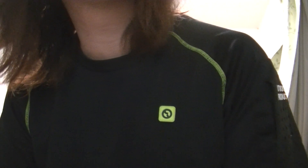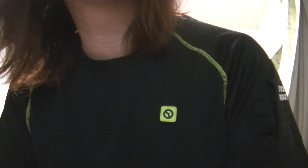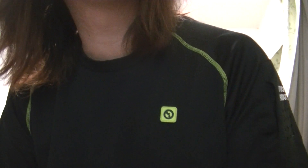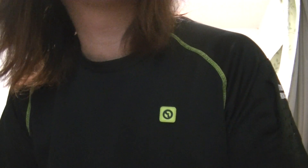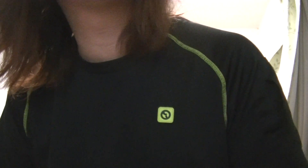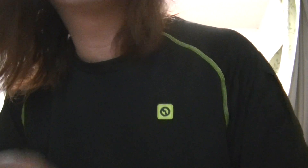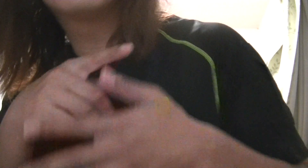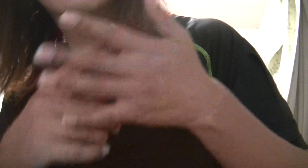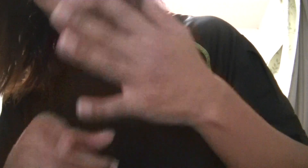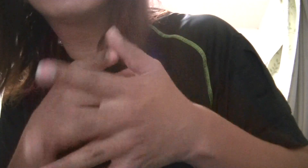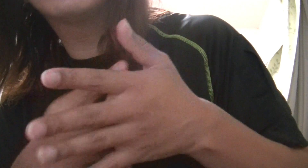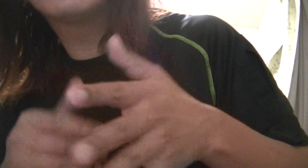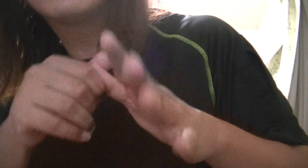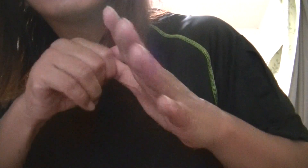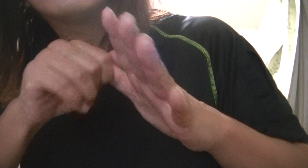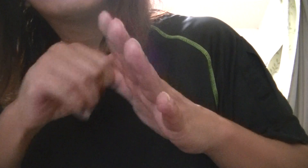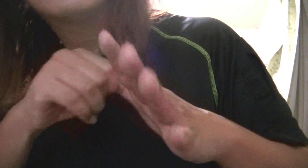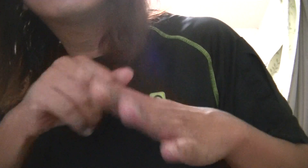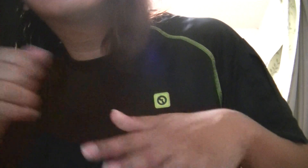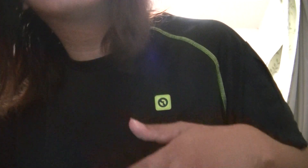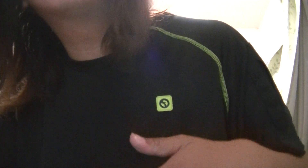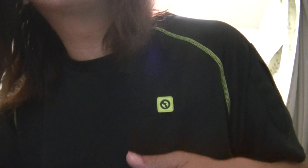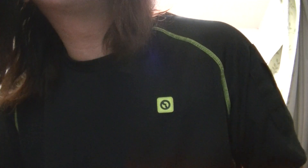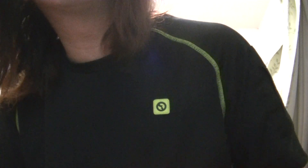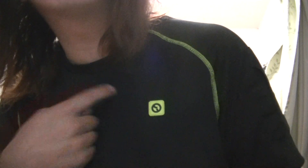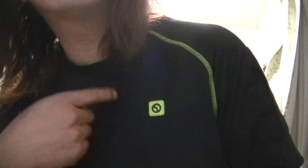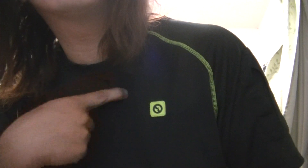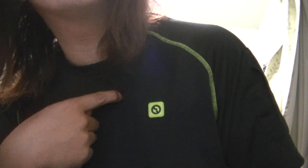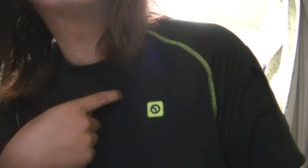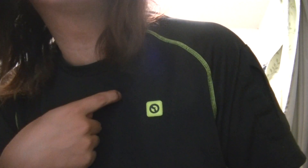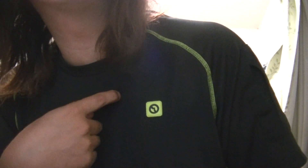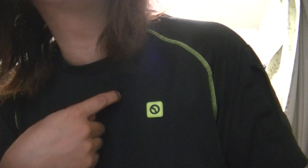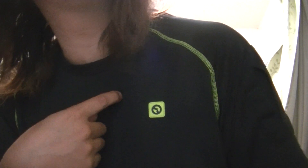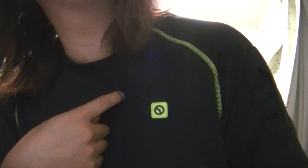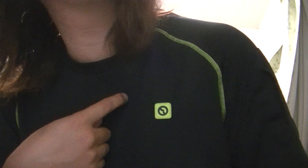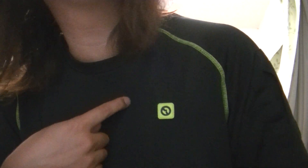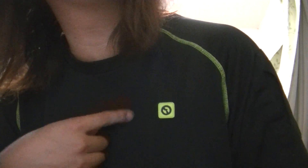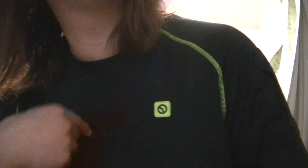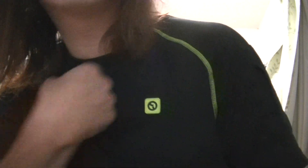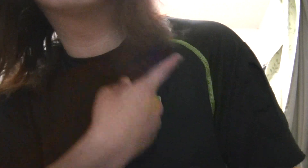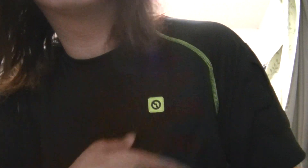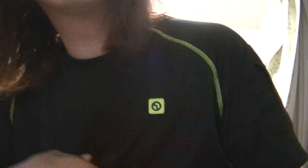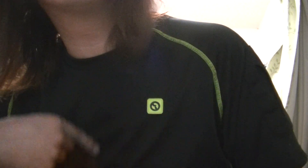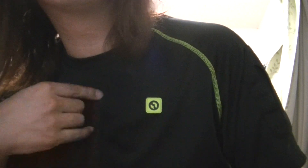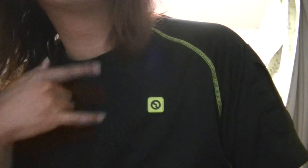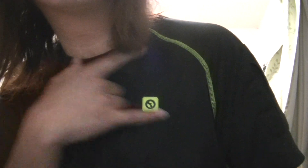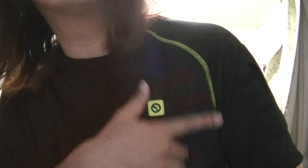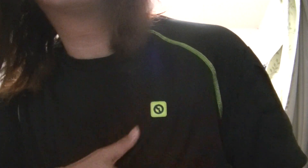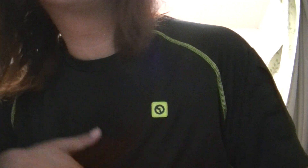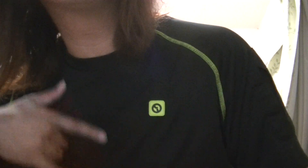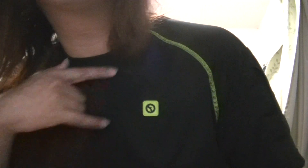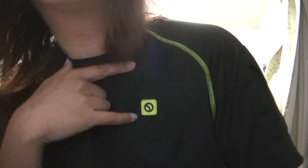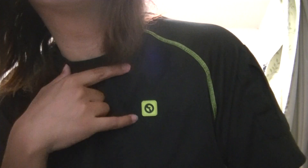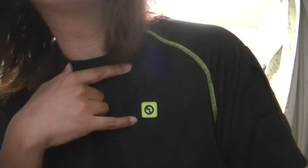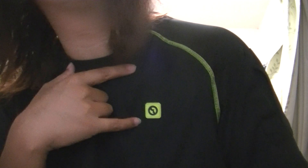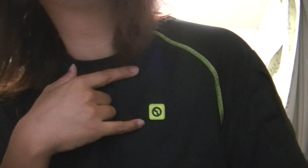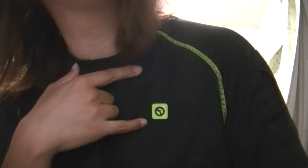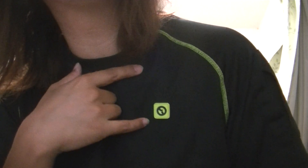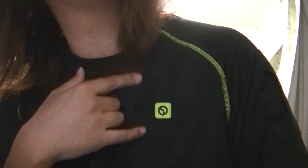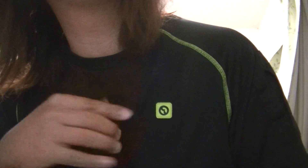There is a chance we're taking, we're taking all our lives. It's